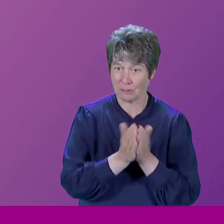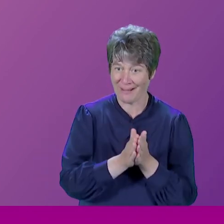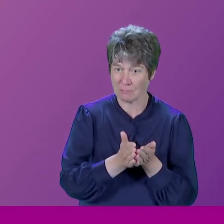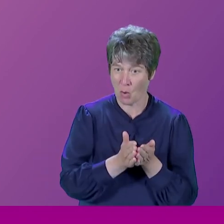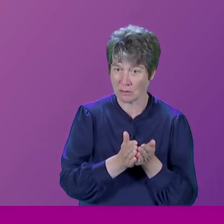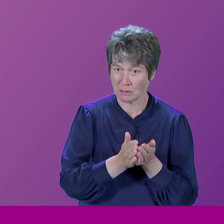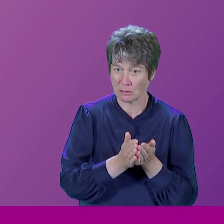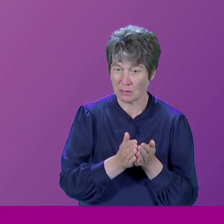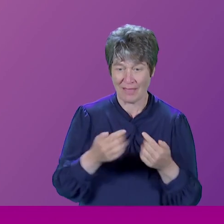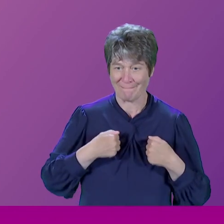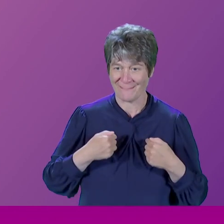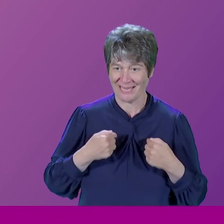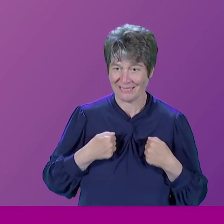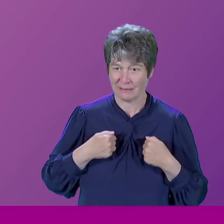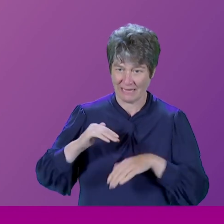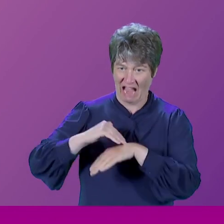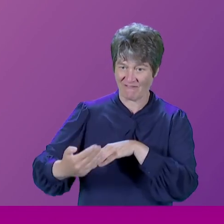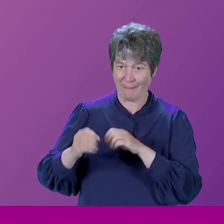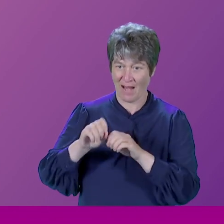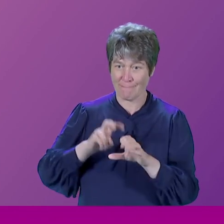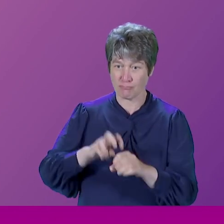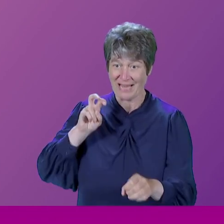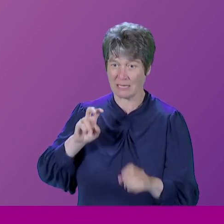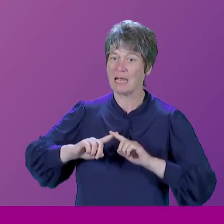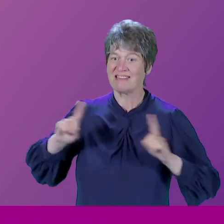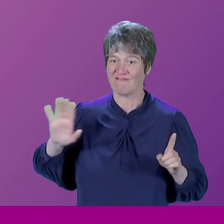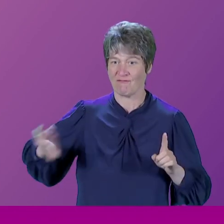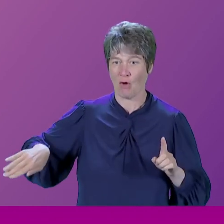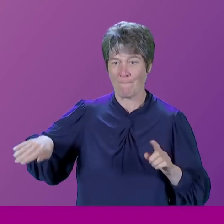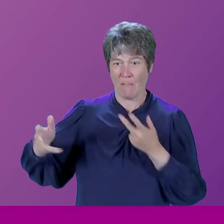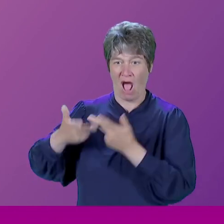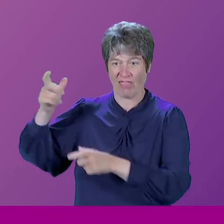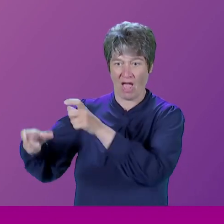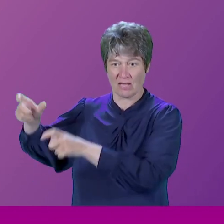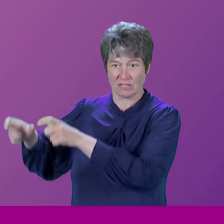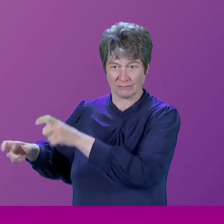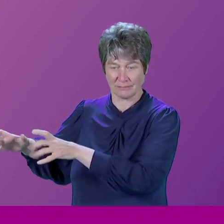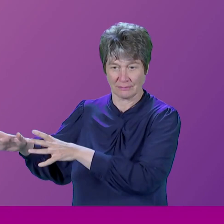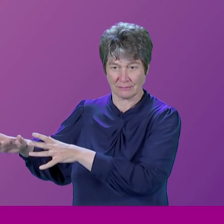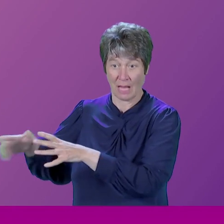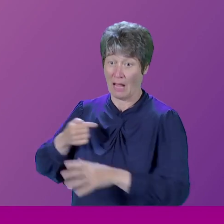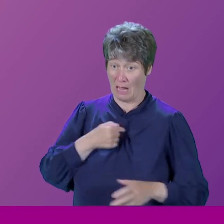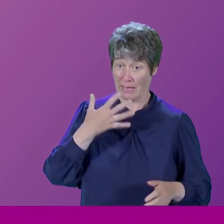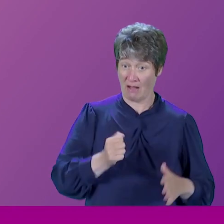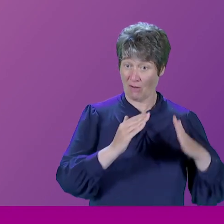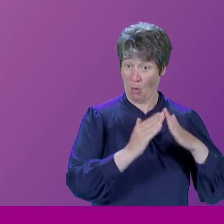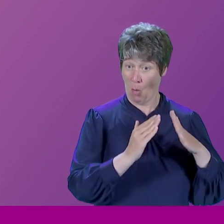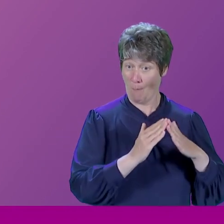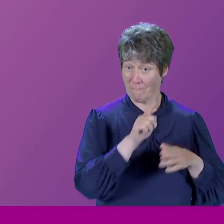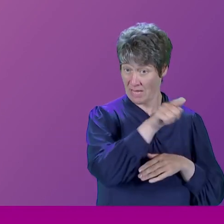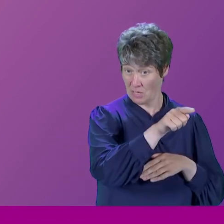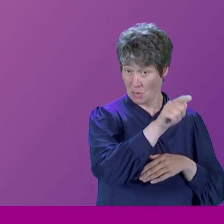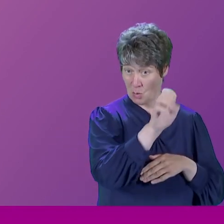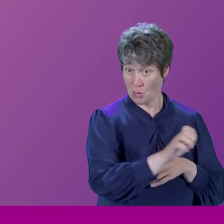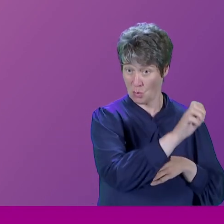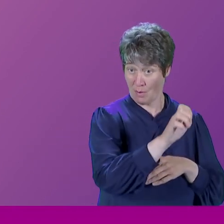Brexit than many people. And I do spend quite a lot of time in the European Union, not least because I have a home there. And